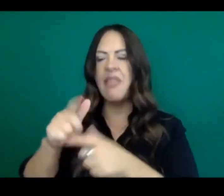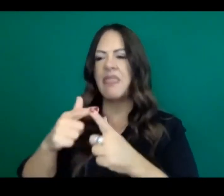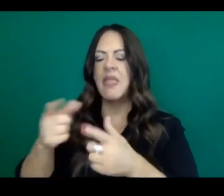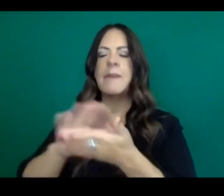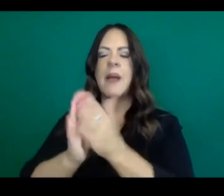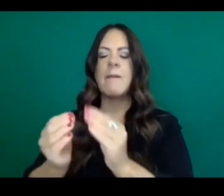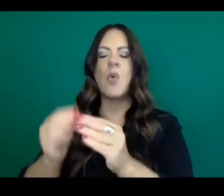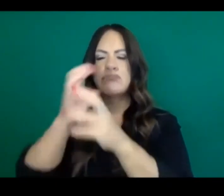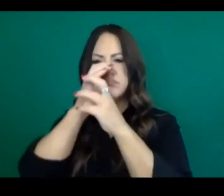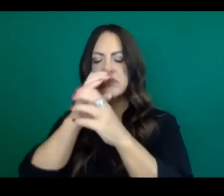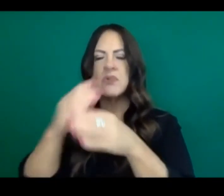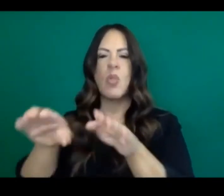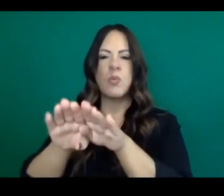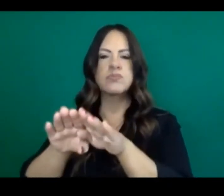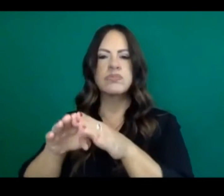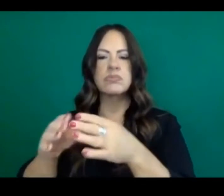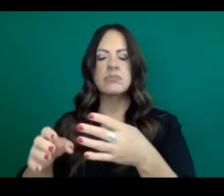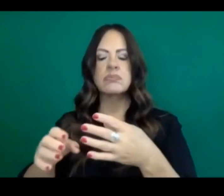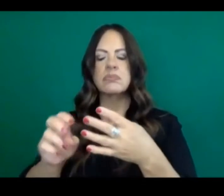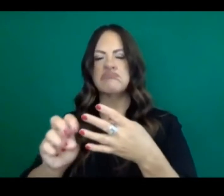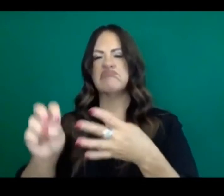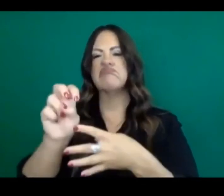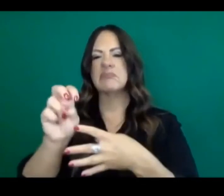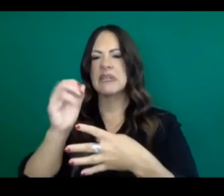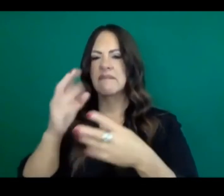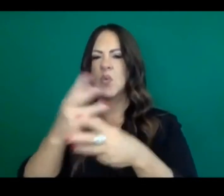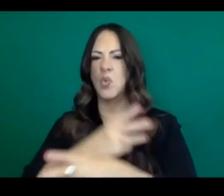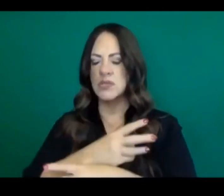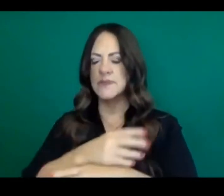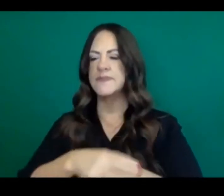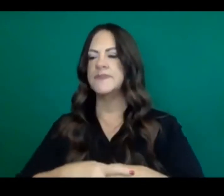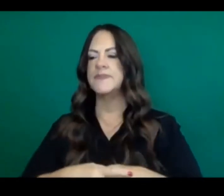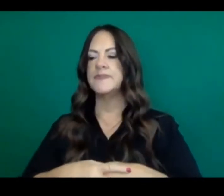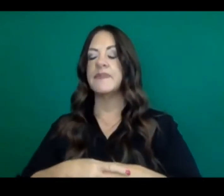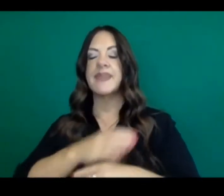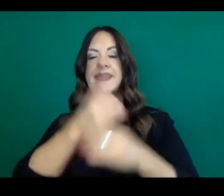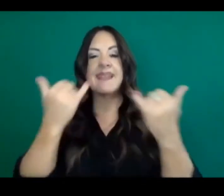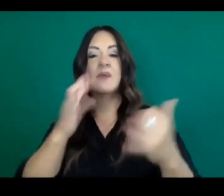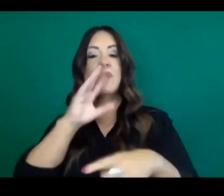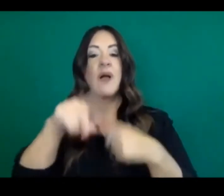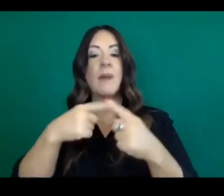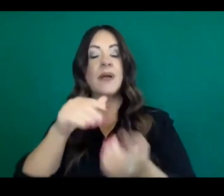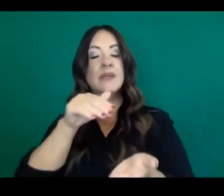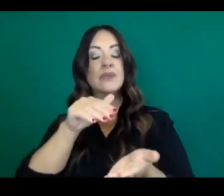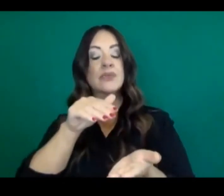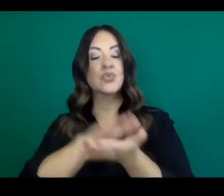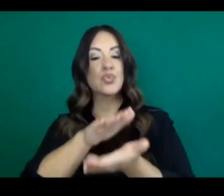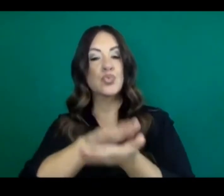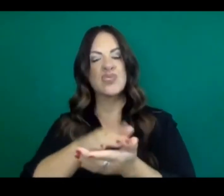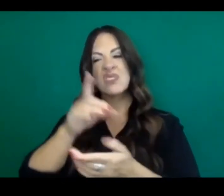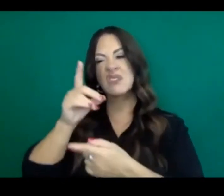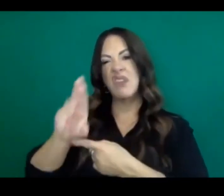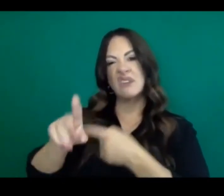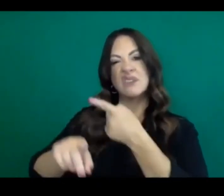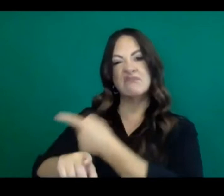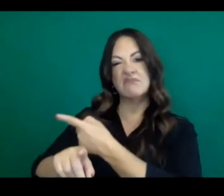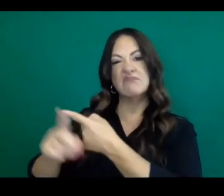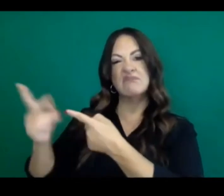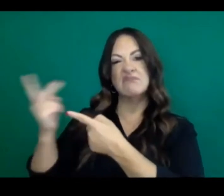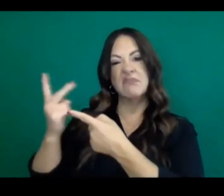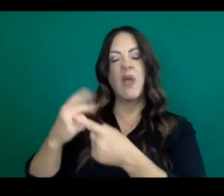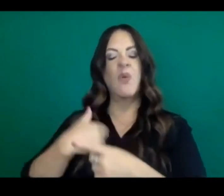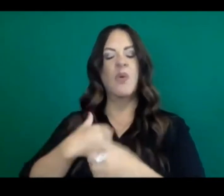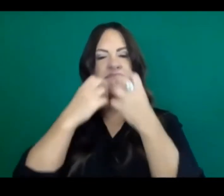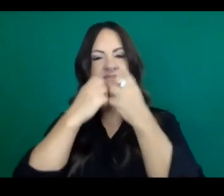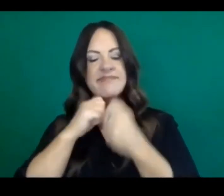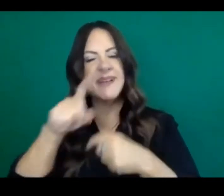to questions, I wanted to just emphasize schools. You know, both Dr. Pan and I are pediatricians. care deeply about getting kids